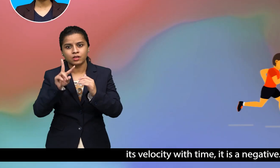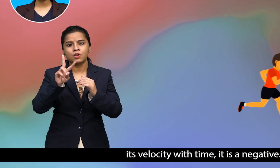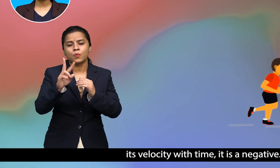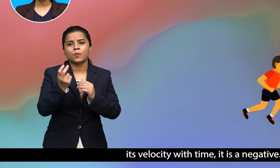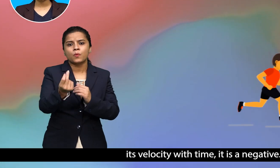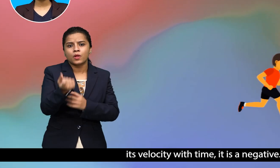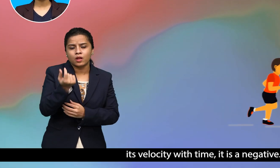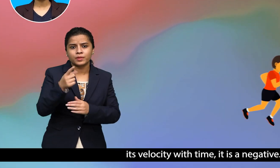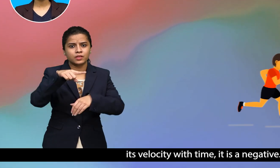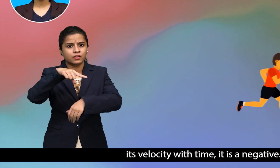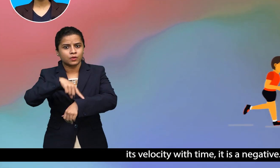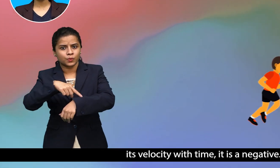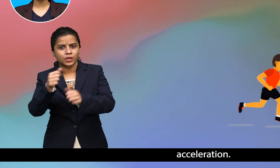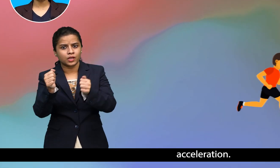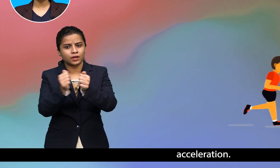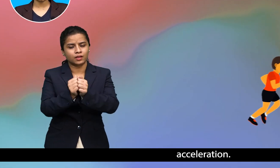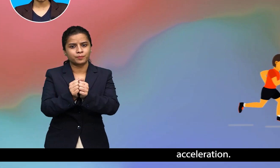it is a negative acceleration